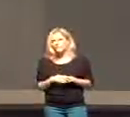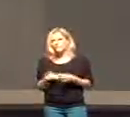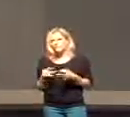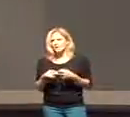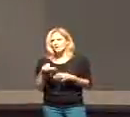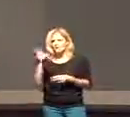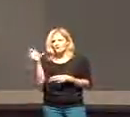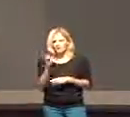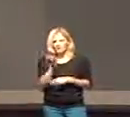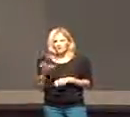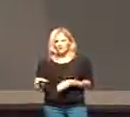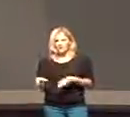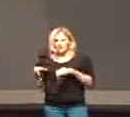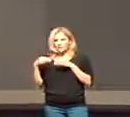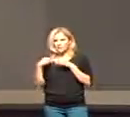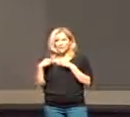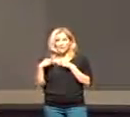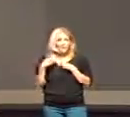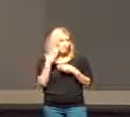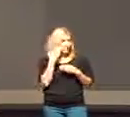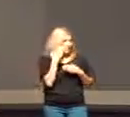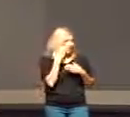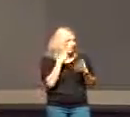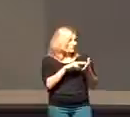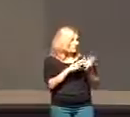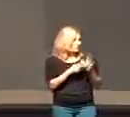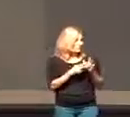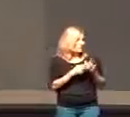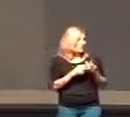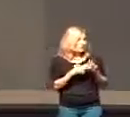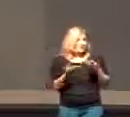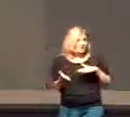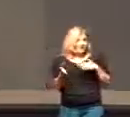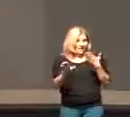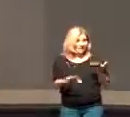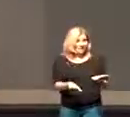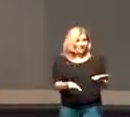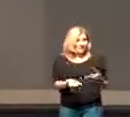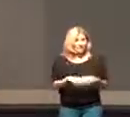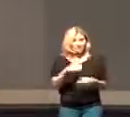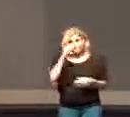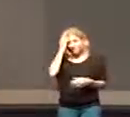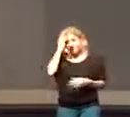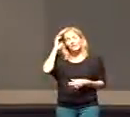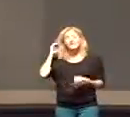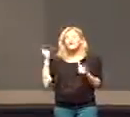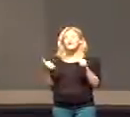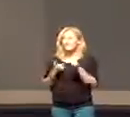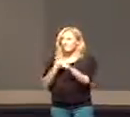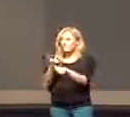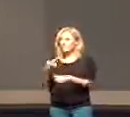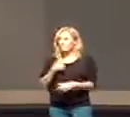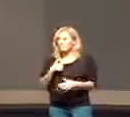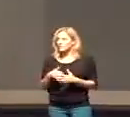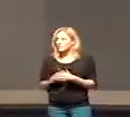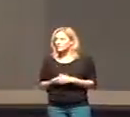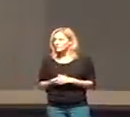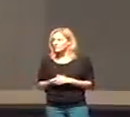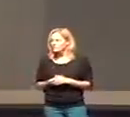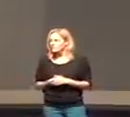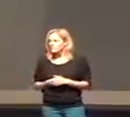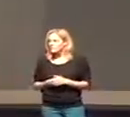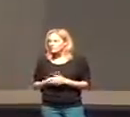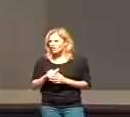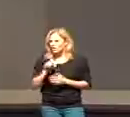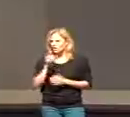Take up your cross and everyone knew what the cross was it was an instrument of death and follow me. You